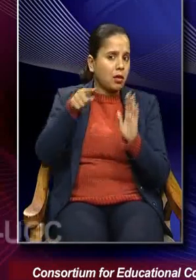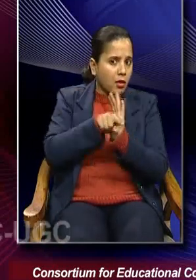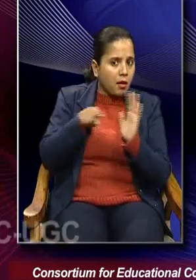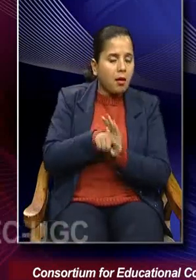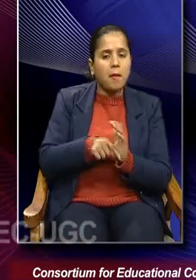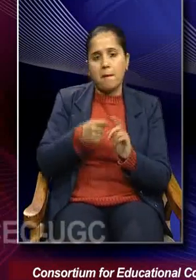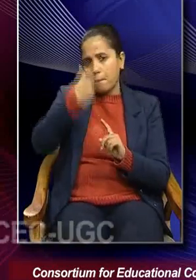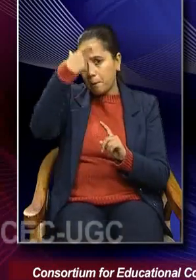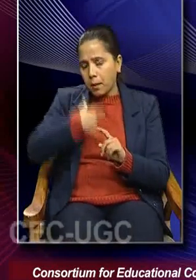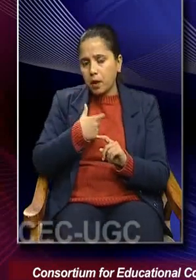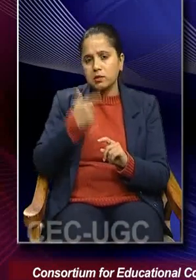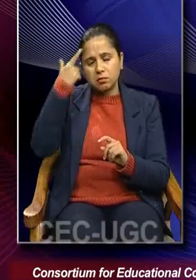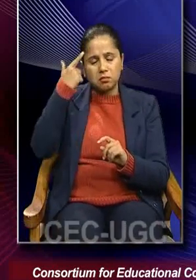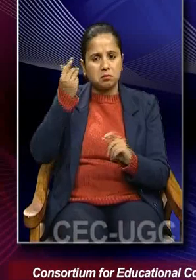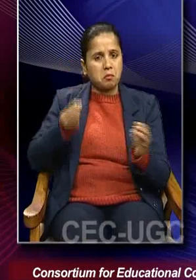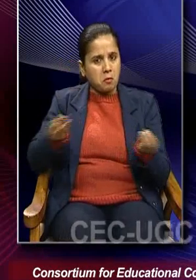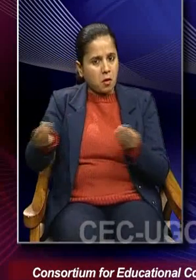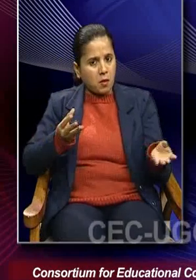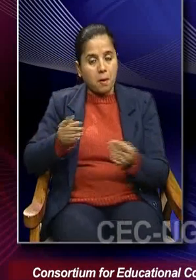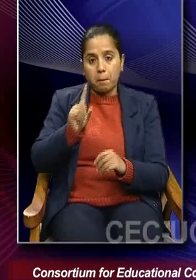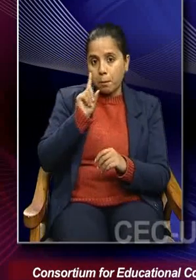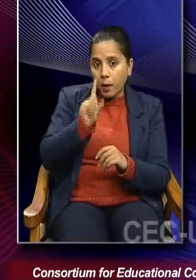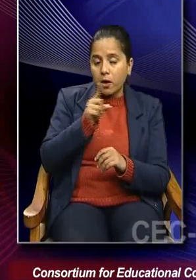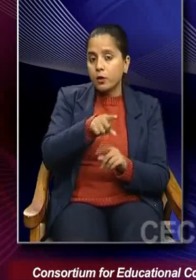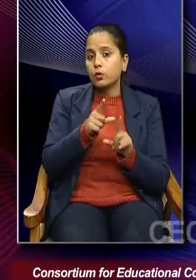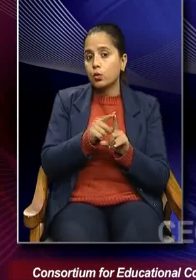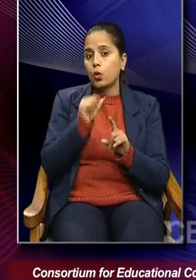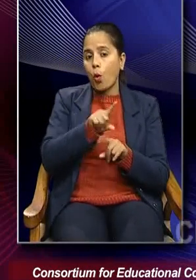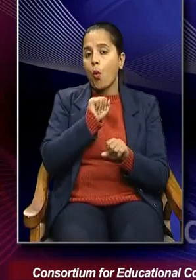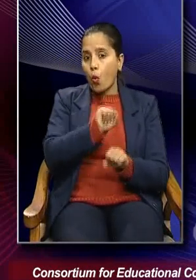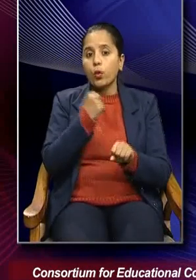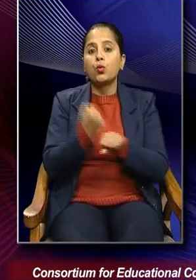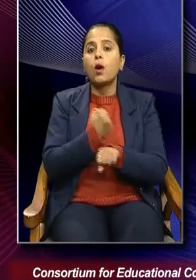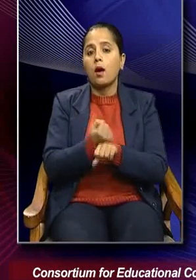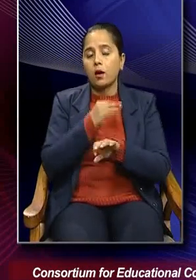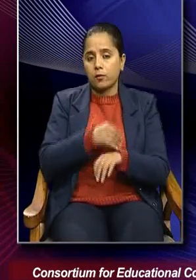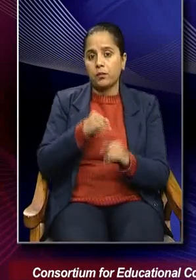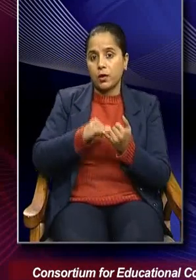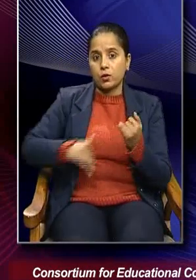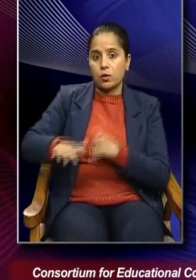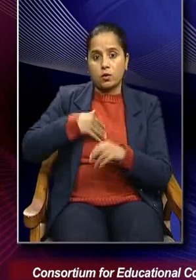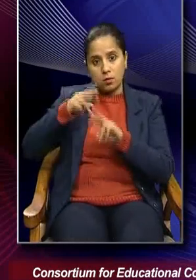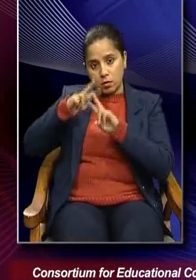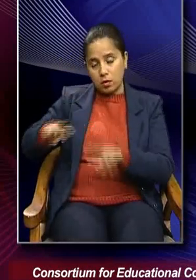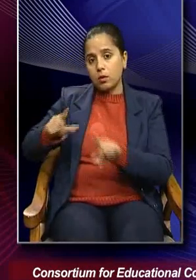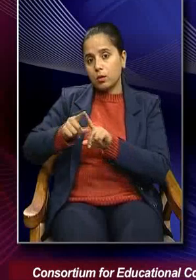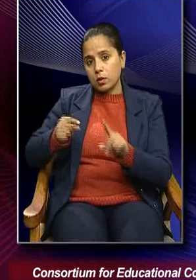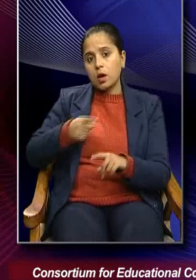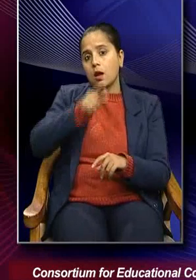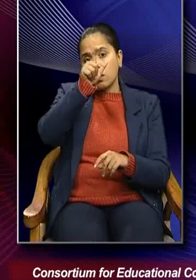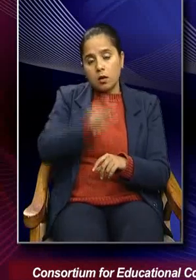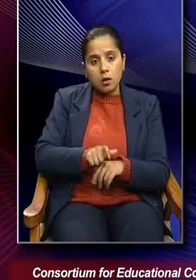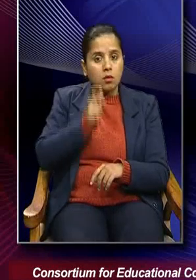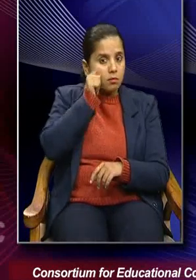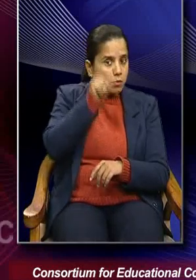personal biases. But when he is doing his work as a sociologist, he or she